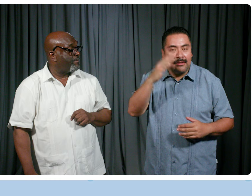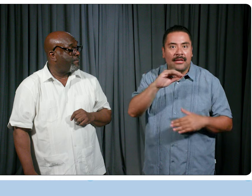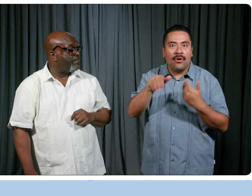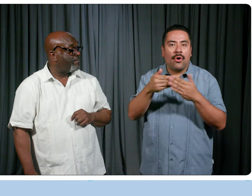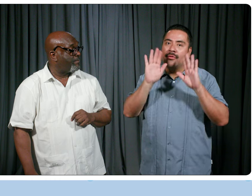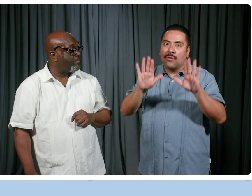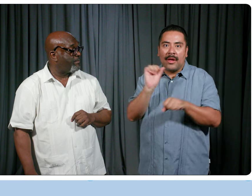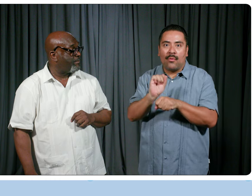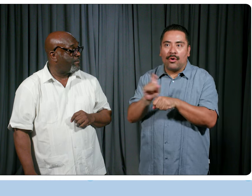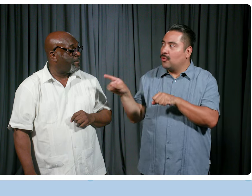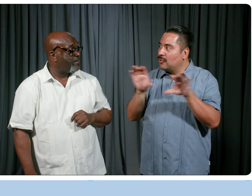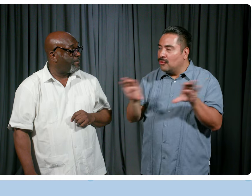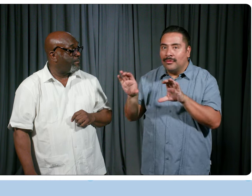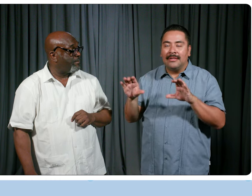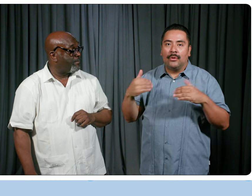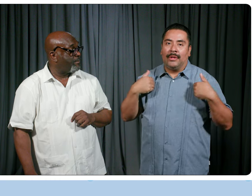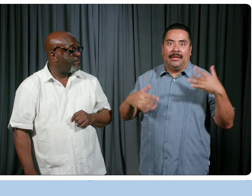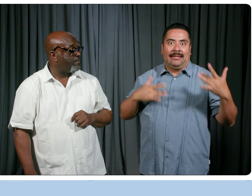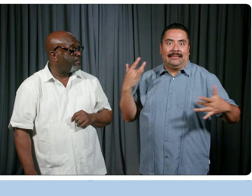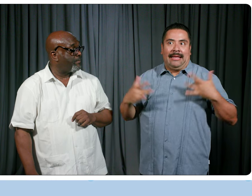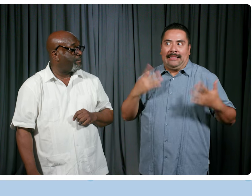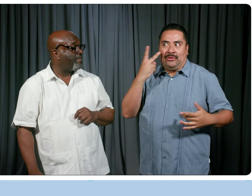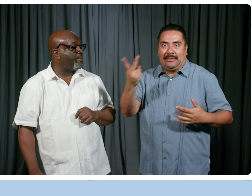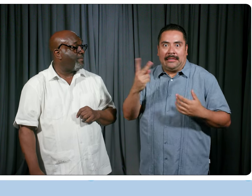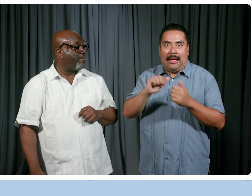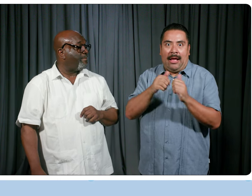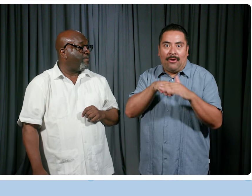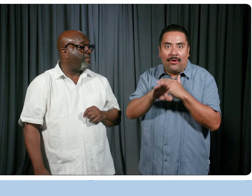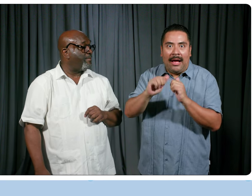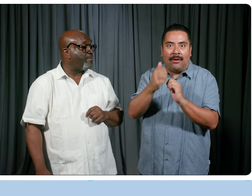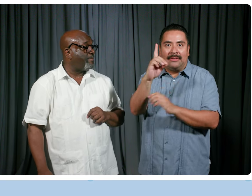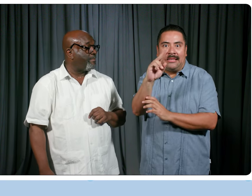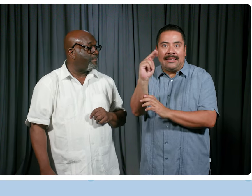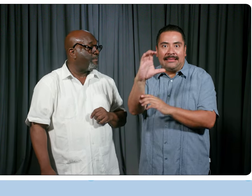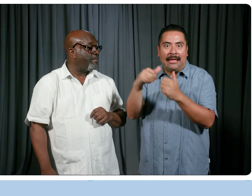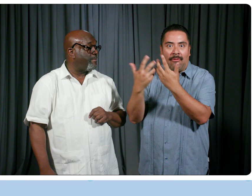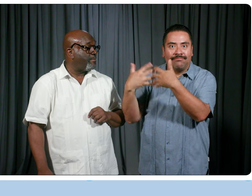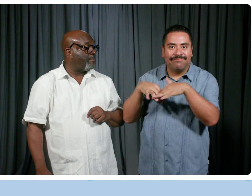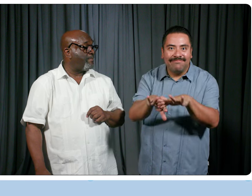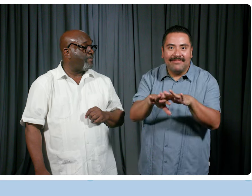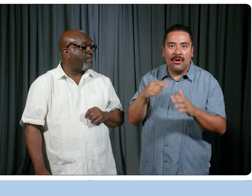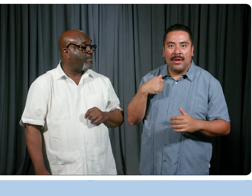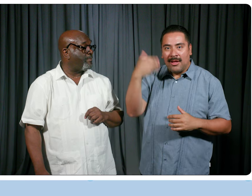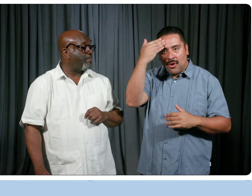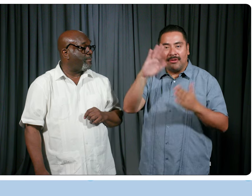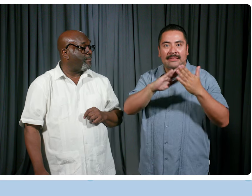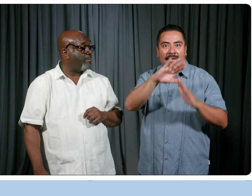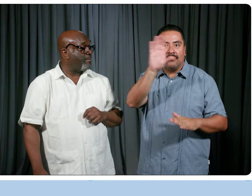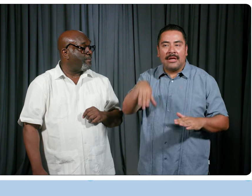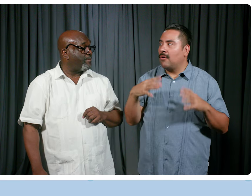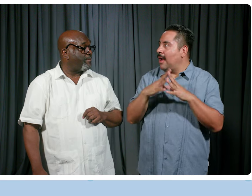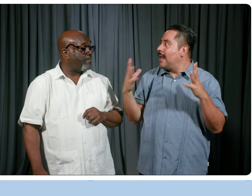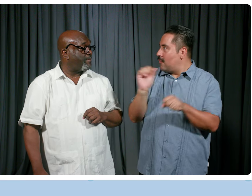you know, all the great work you're doing. We're excited to see how accessible and just how the DNC, you know, works out. And we know that the city of Chicago